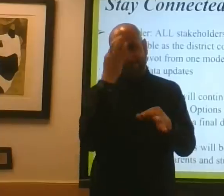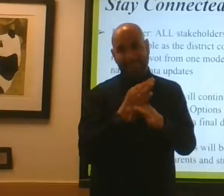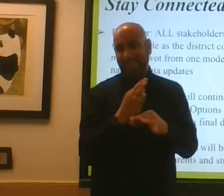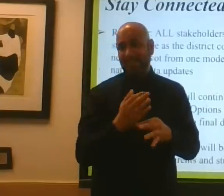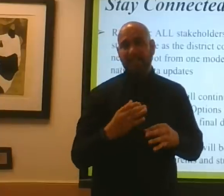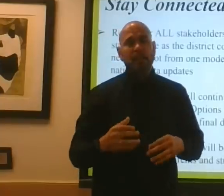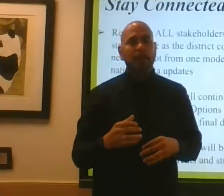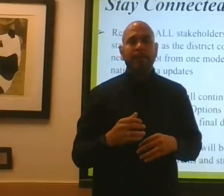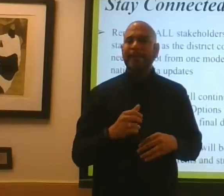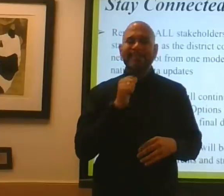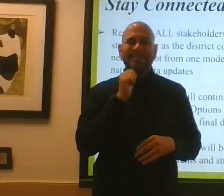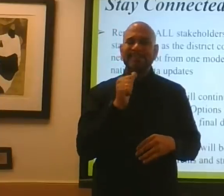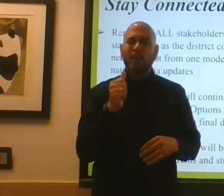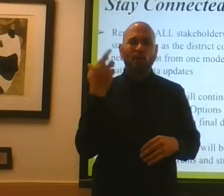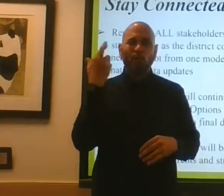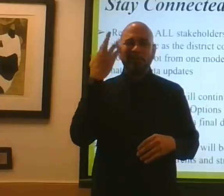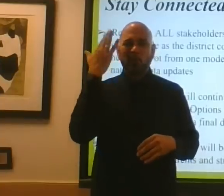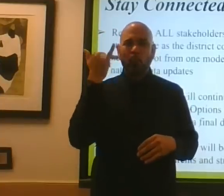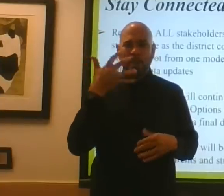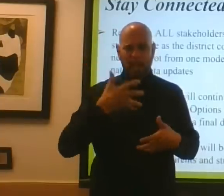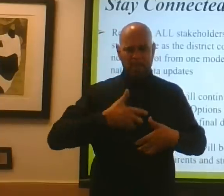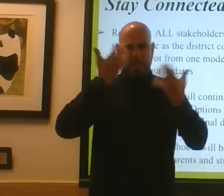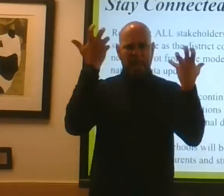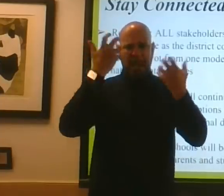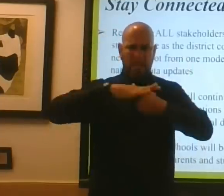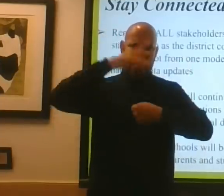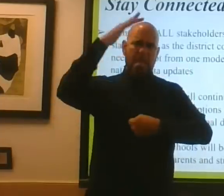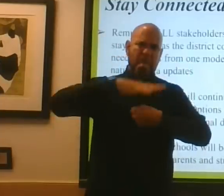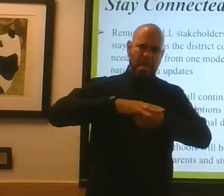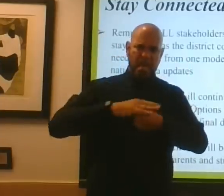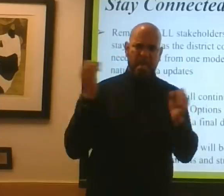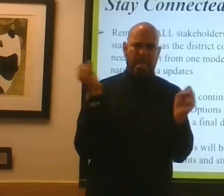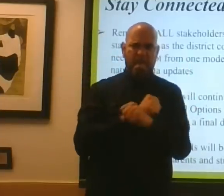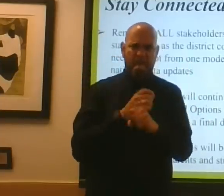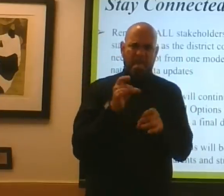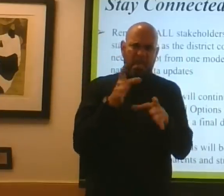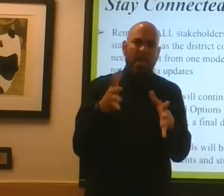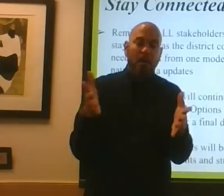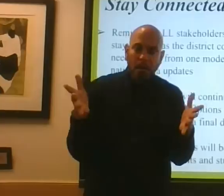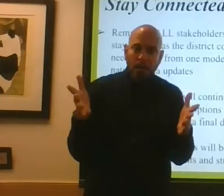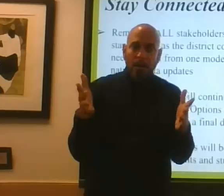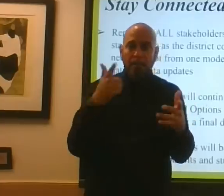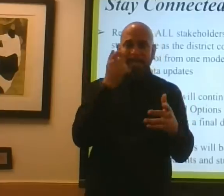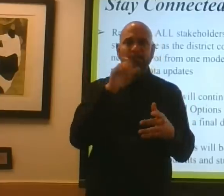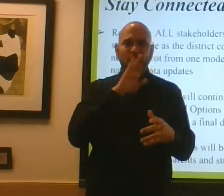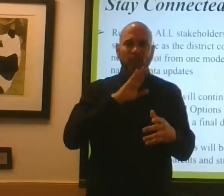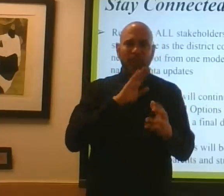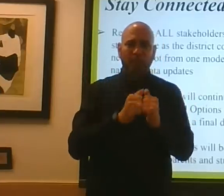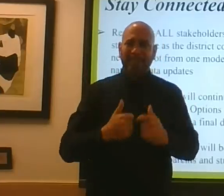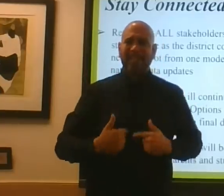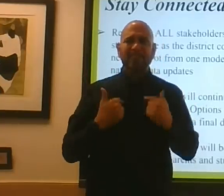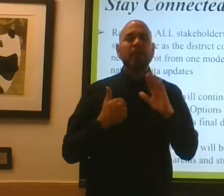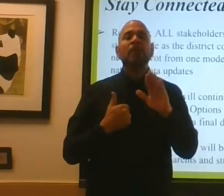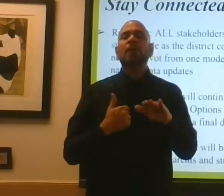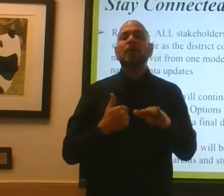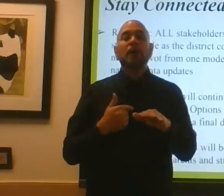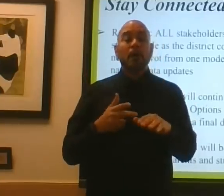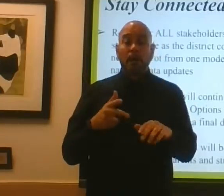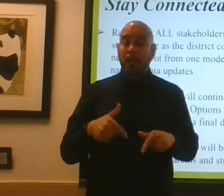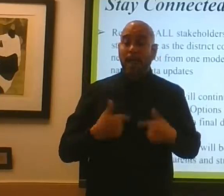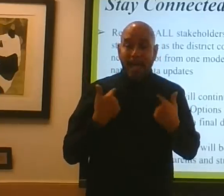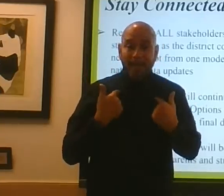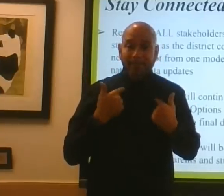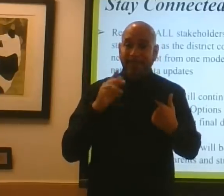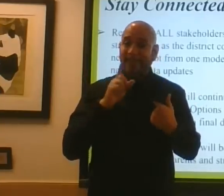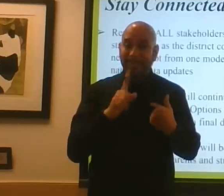sense in being mad and upset and fighting and using violence because you're getting frustrated with life. Listen, life is what